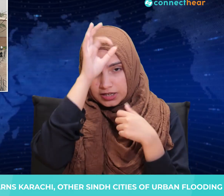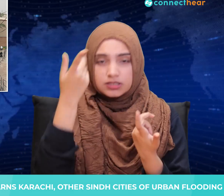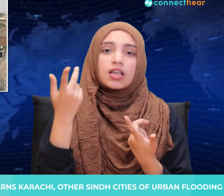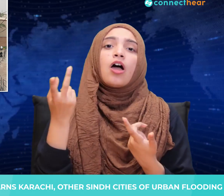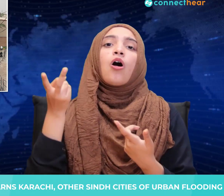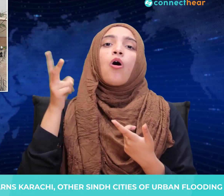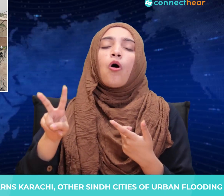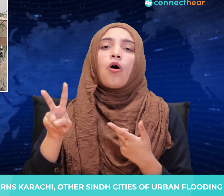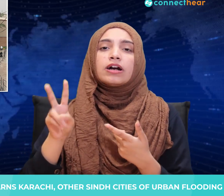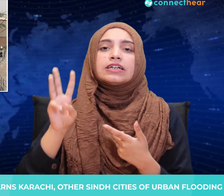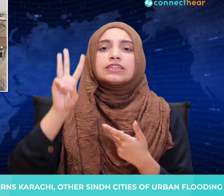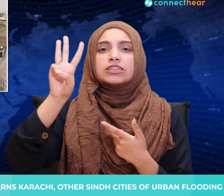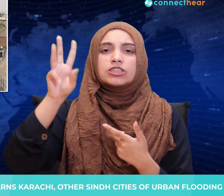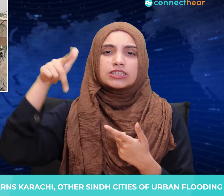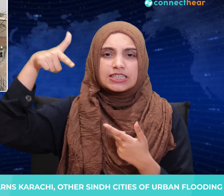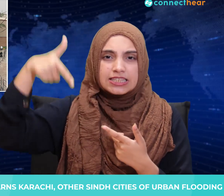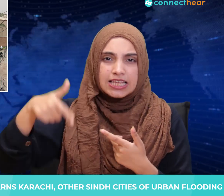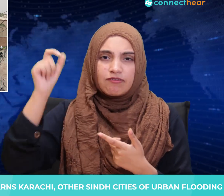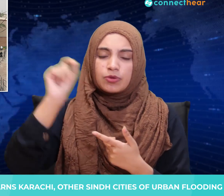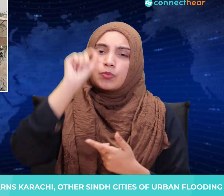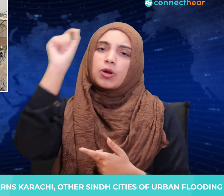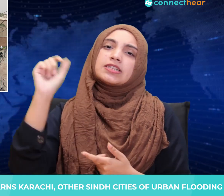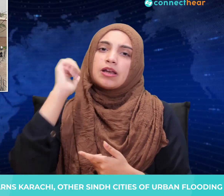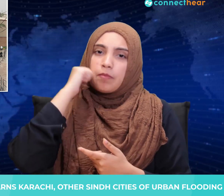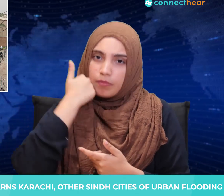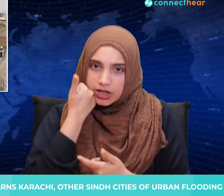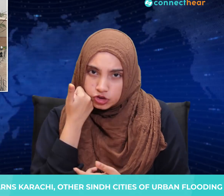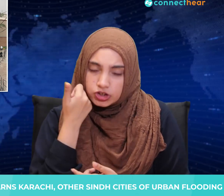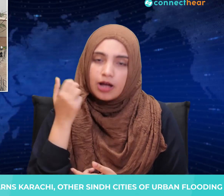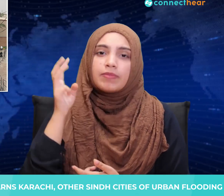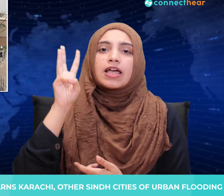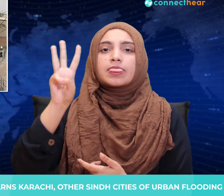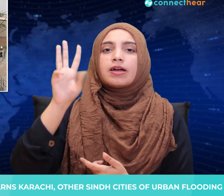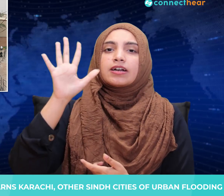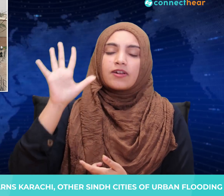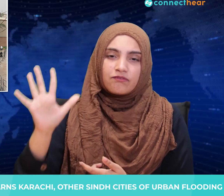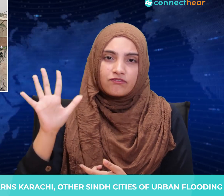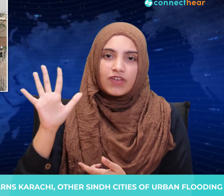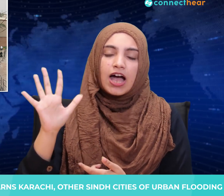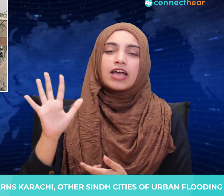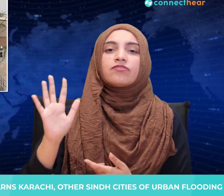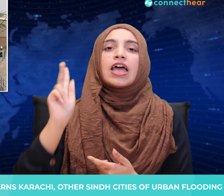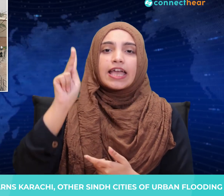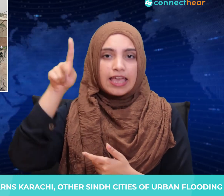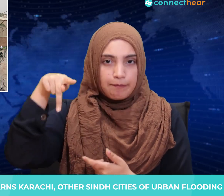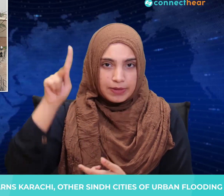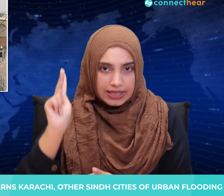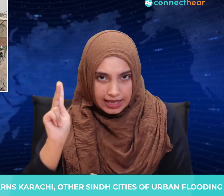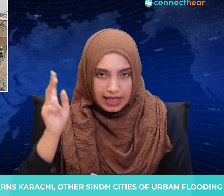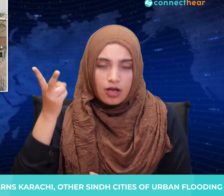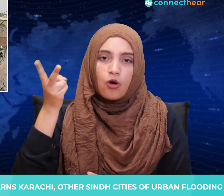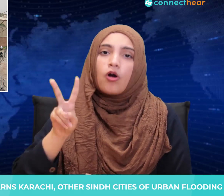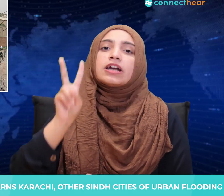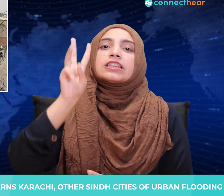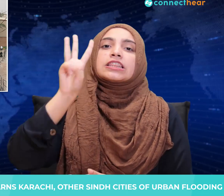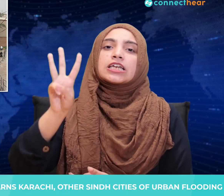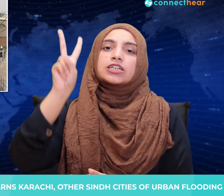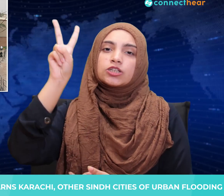37% of Punjab's population, 35% of Kheber-Bakhtun Khwas, 32